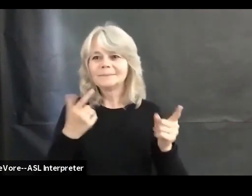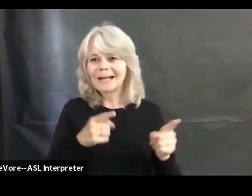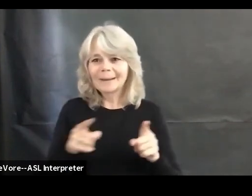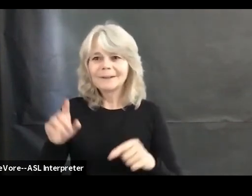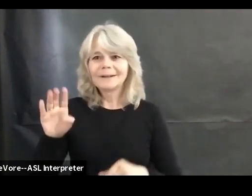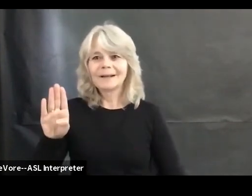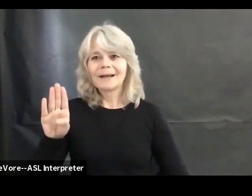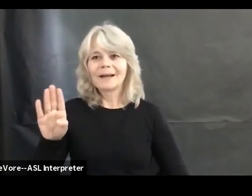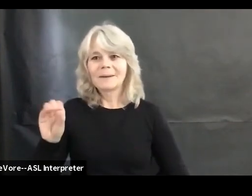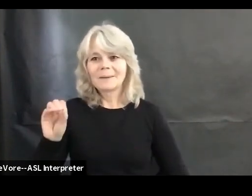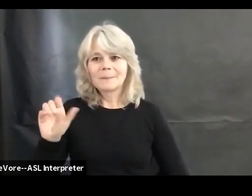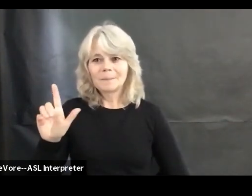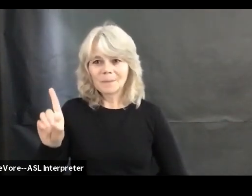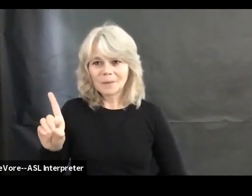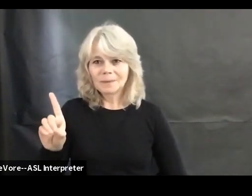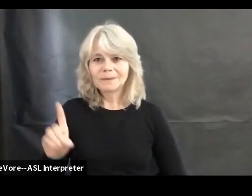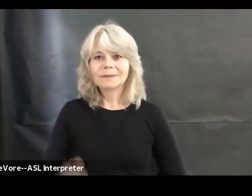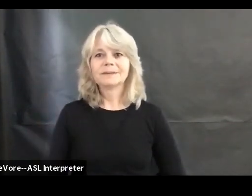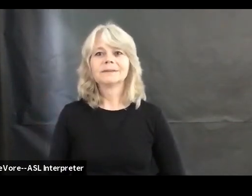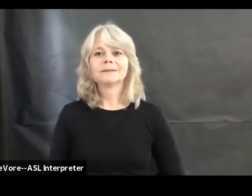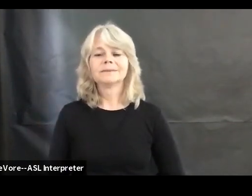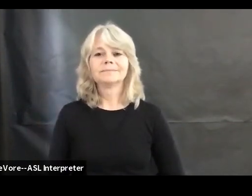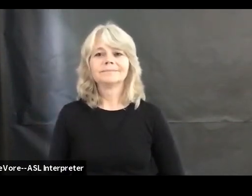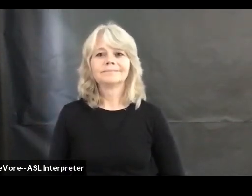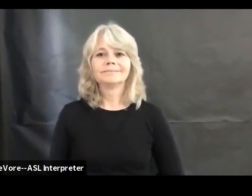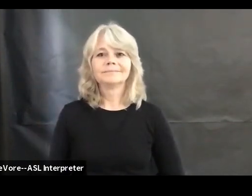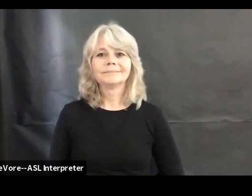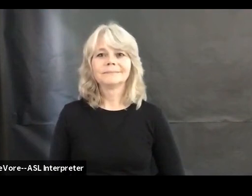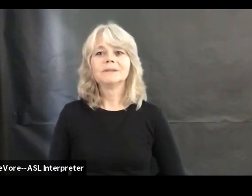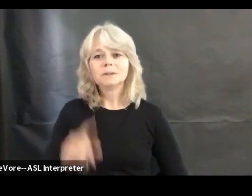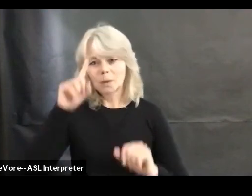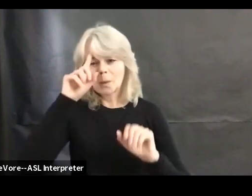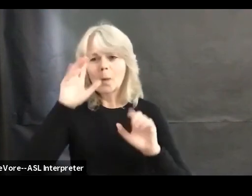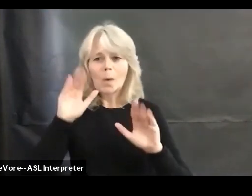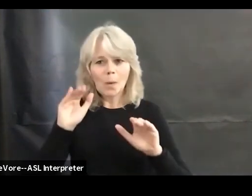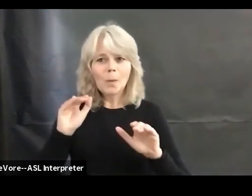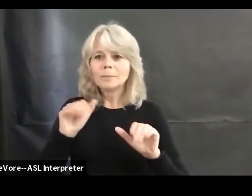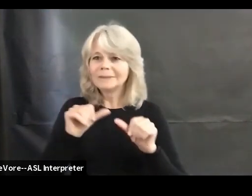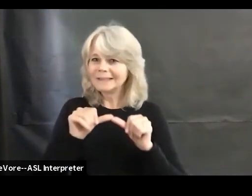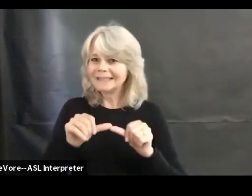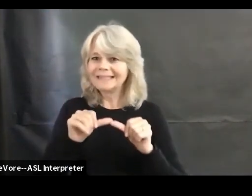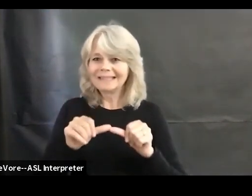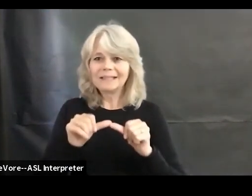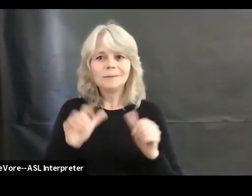And I do hope that you stay in touch and take good care of yourselves.